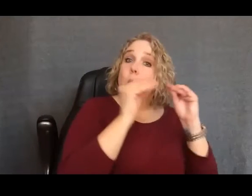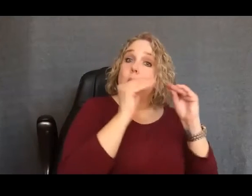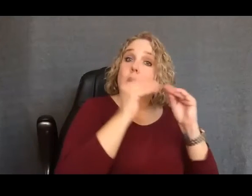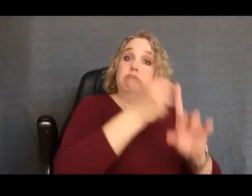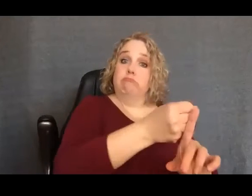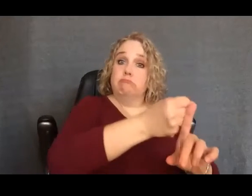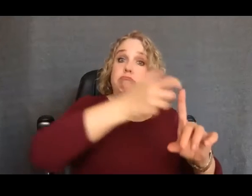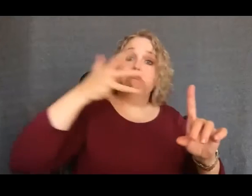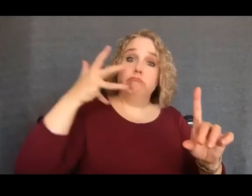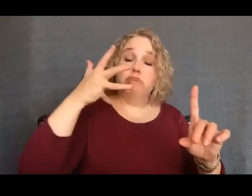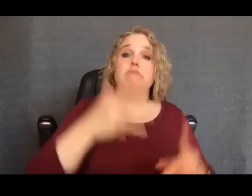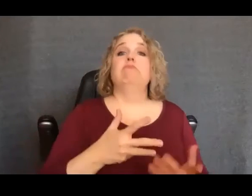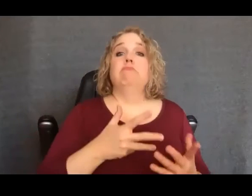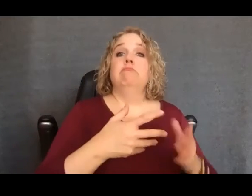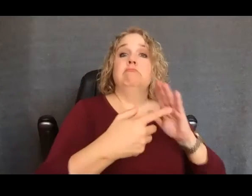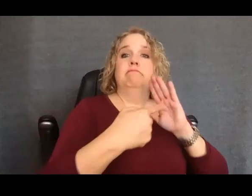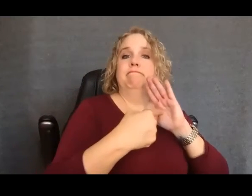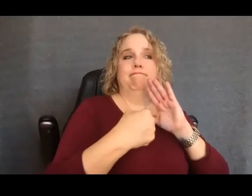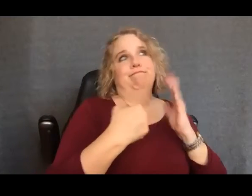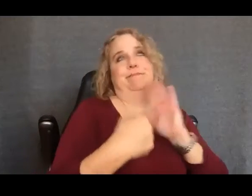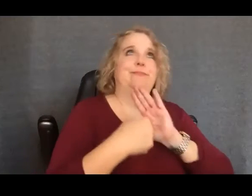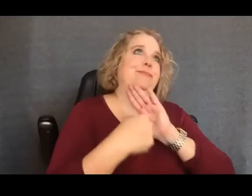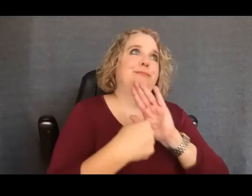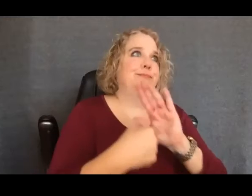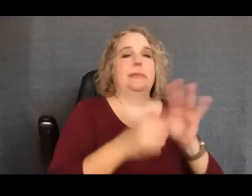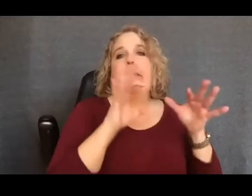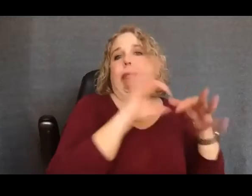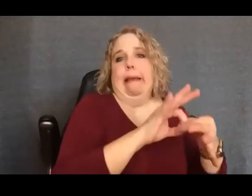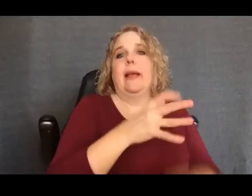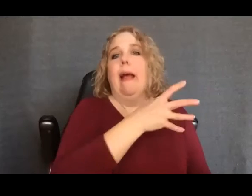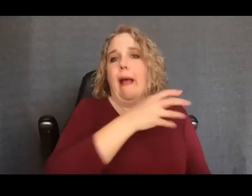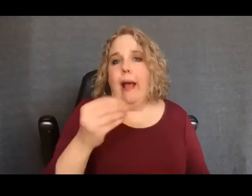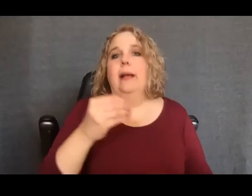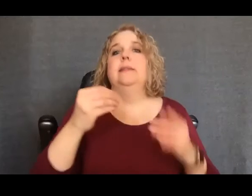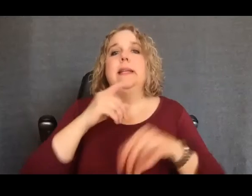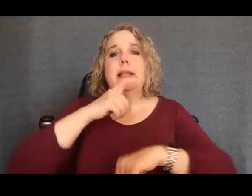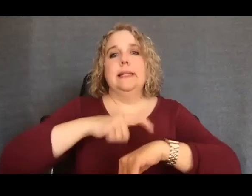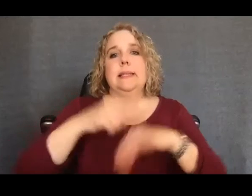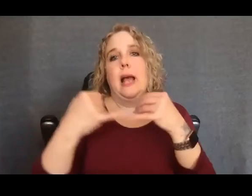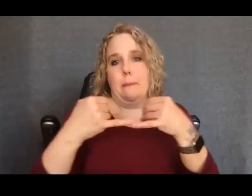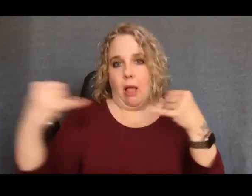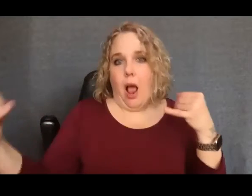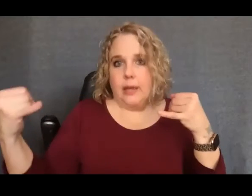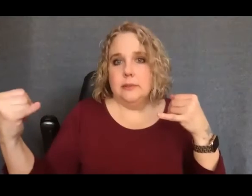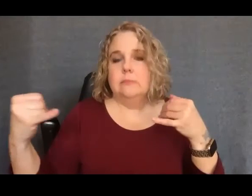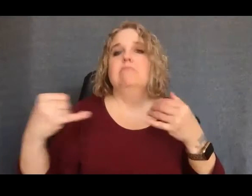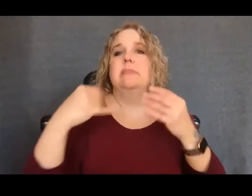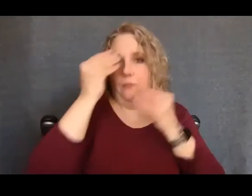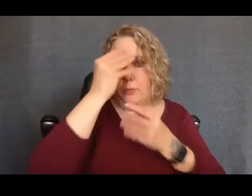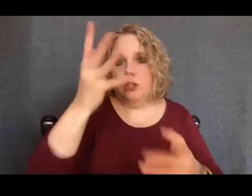timeline requirements, etc. will be shared with you during your initial meeting with University Disability Services.